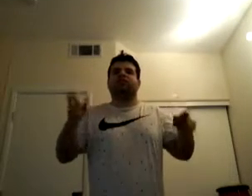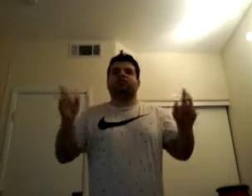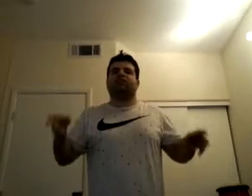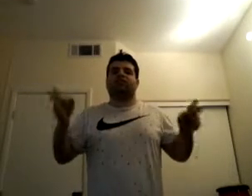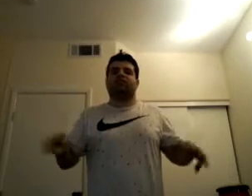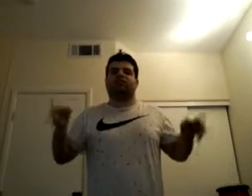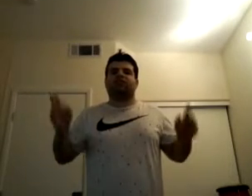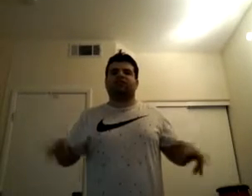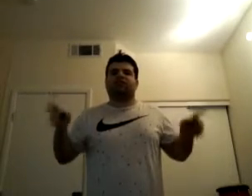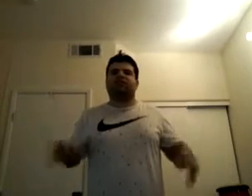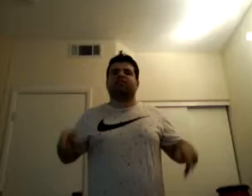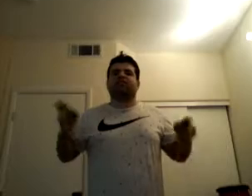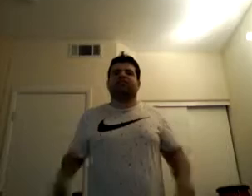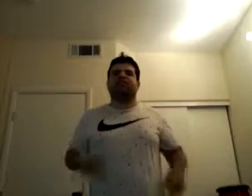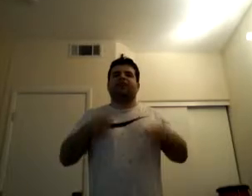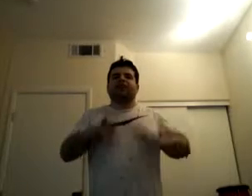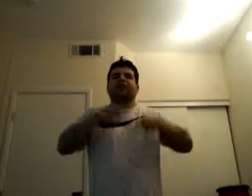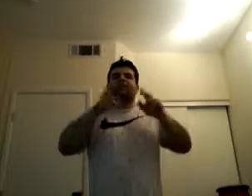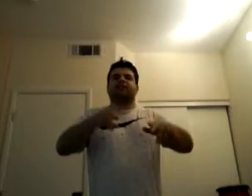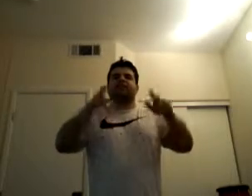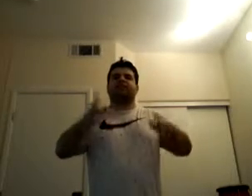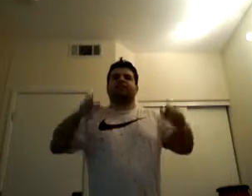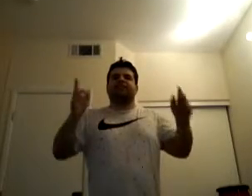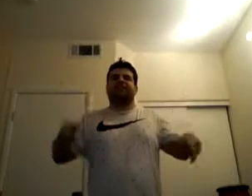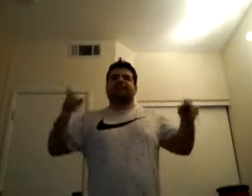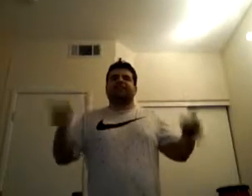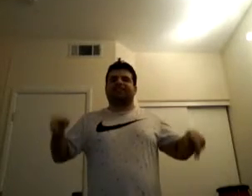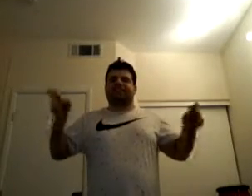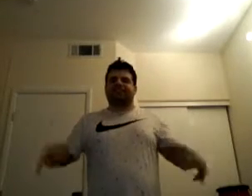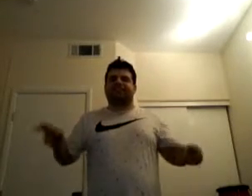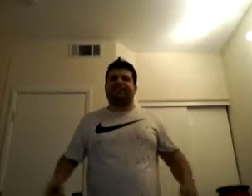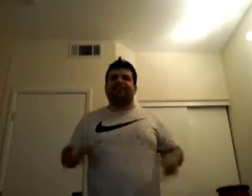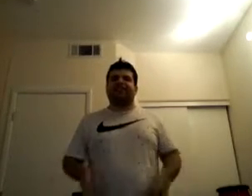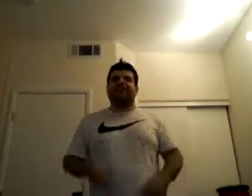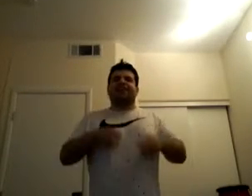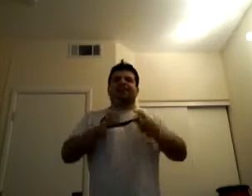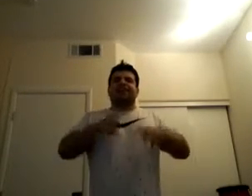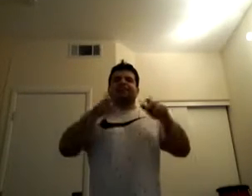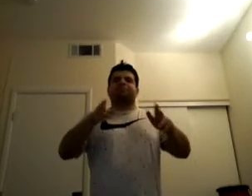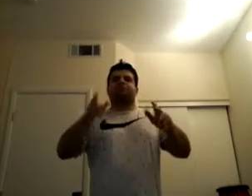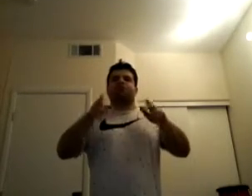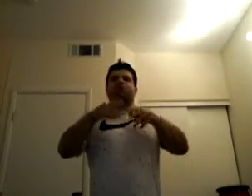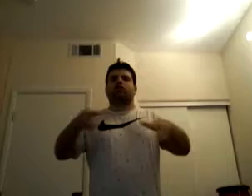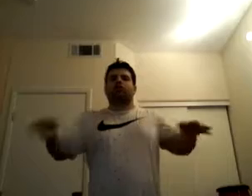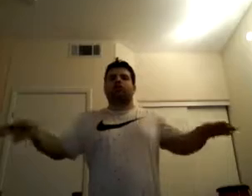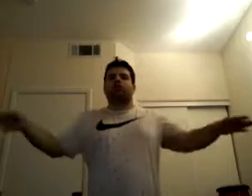other can stop my skin Lost in our hearts, all in our minds, these battles got